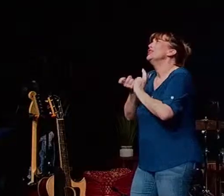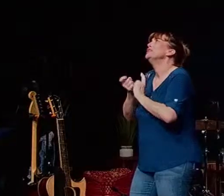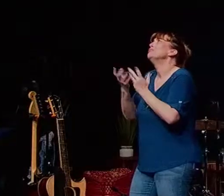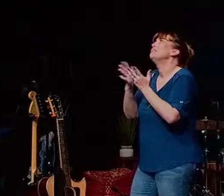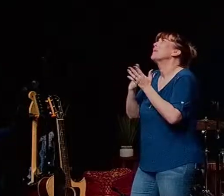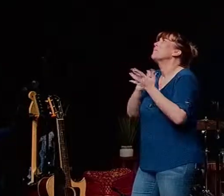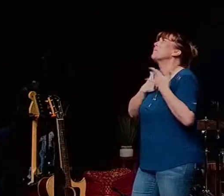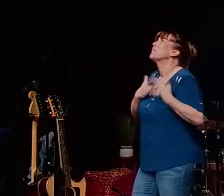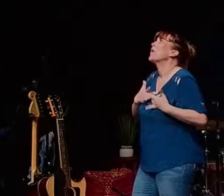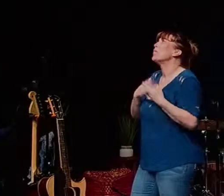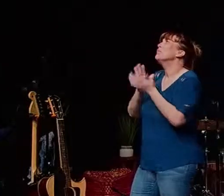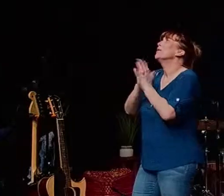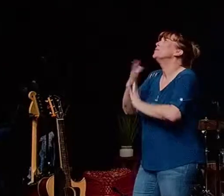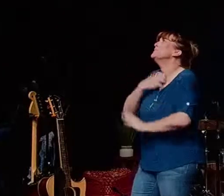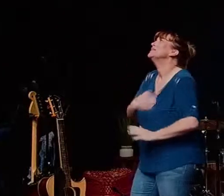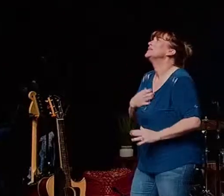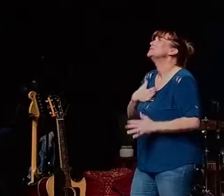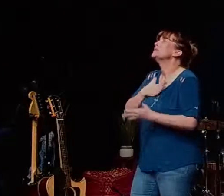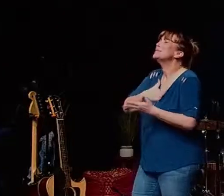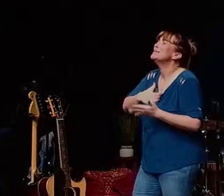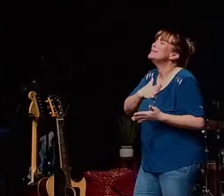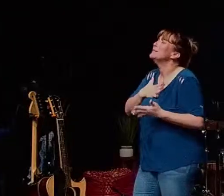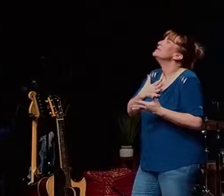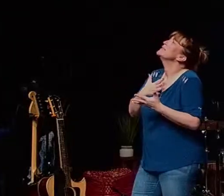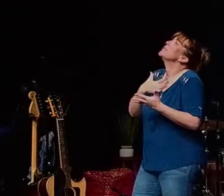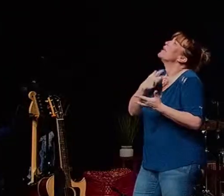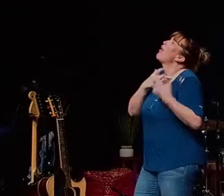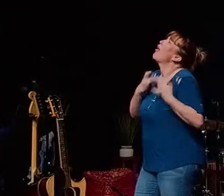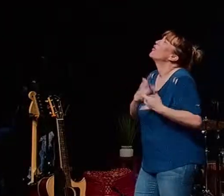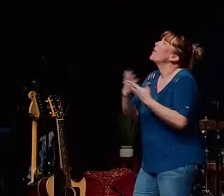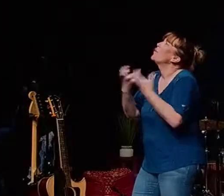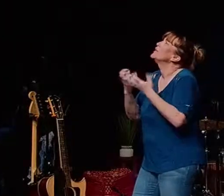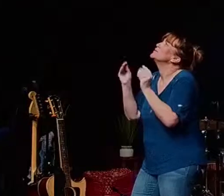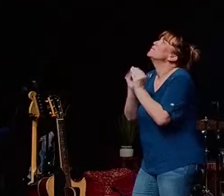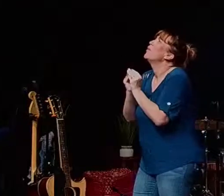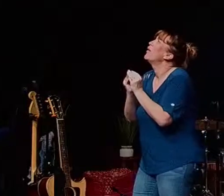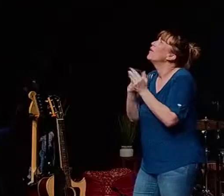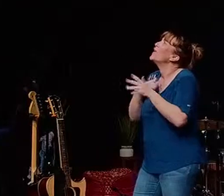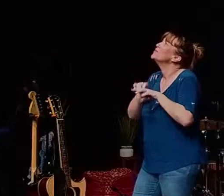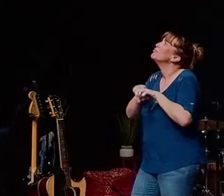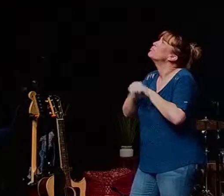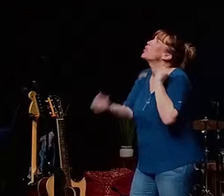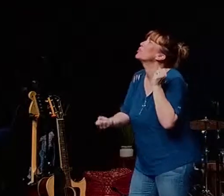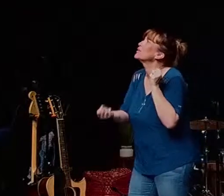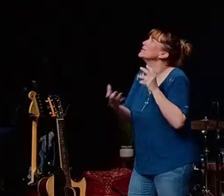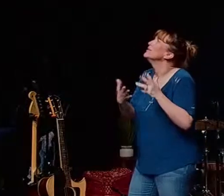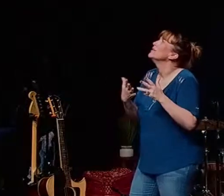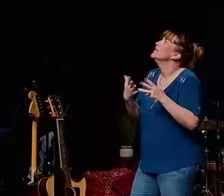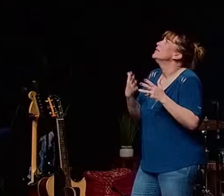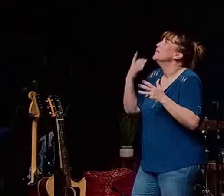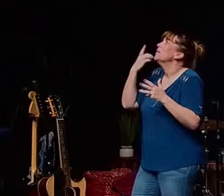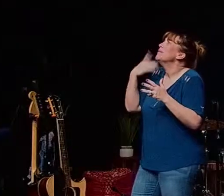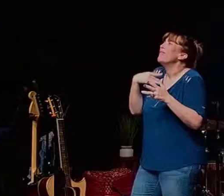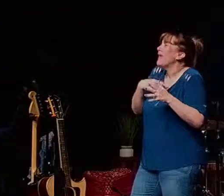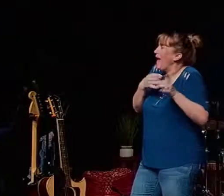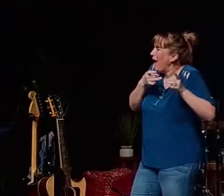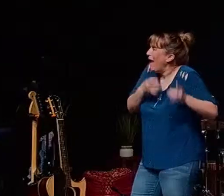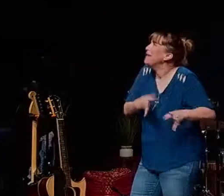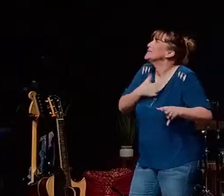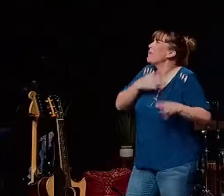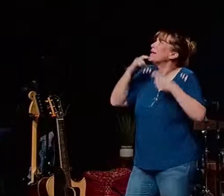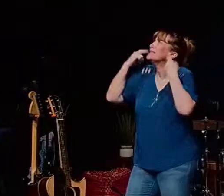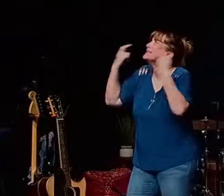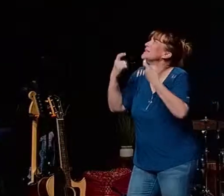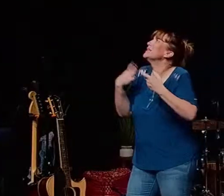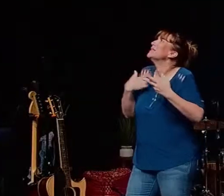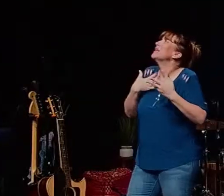heart give me a heart that wants more give me a heart that is broken for my sin regardless of how